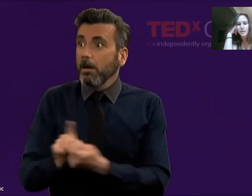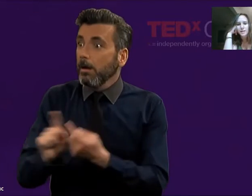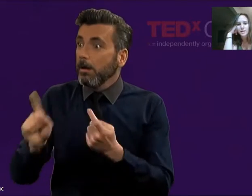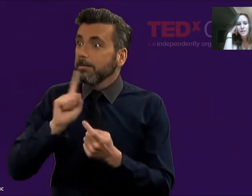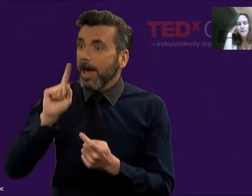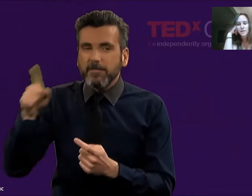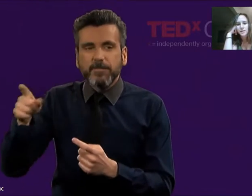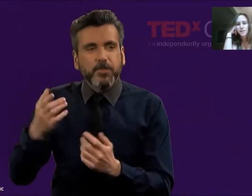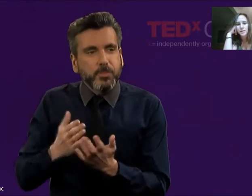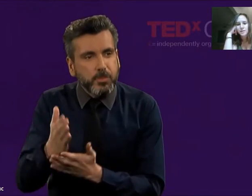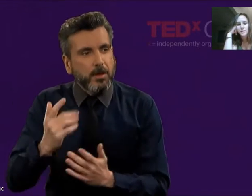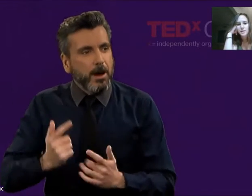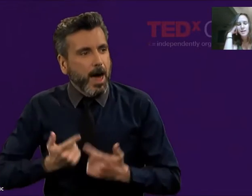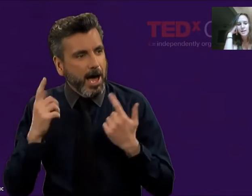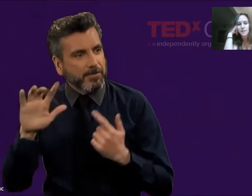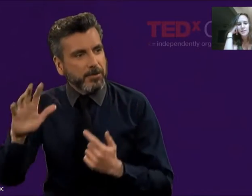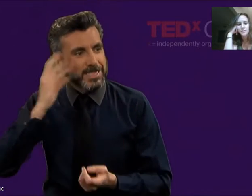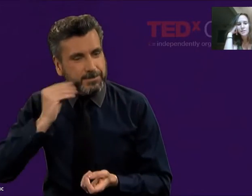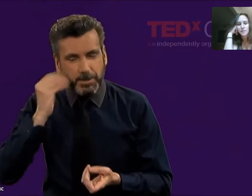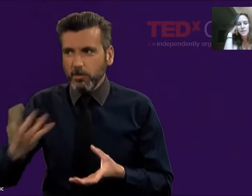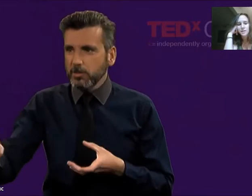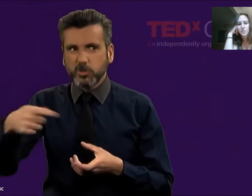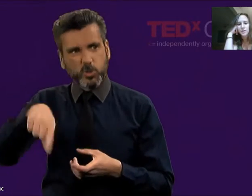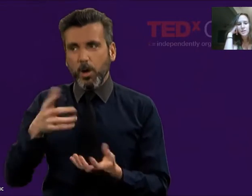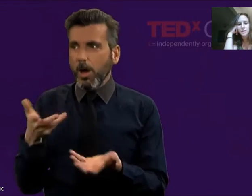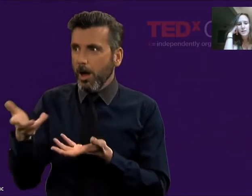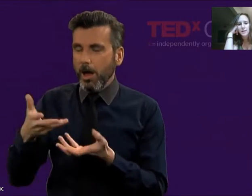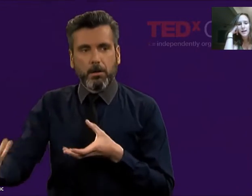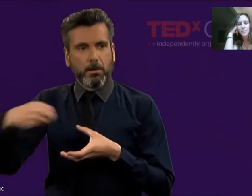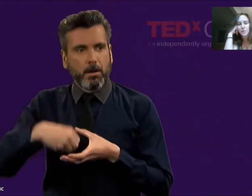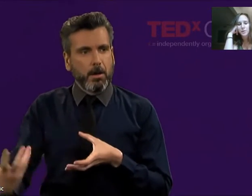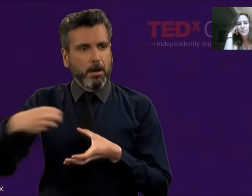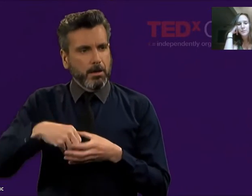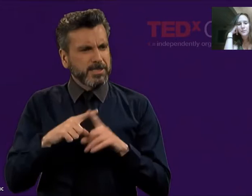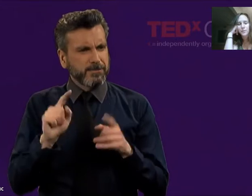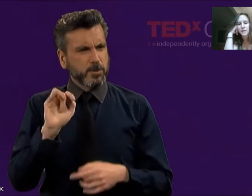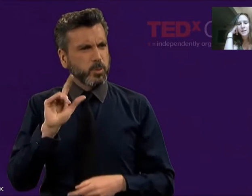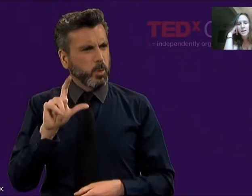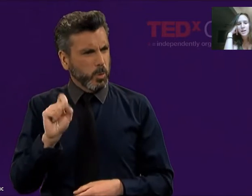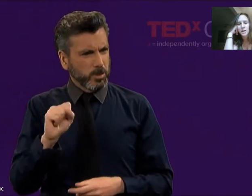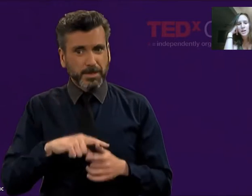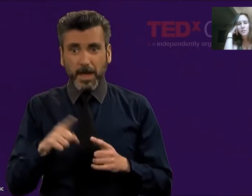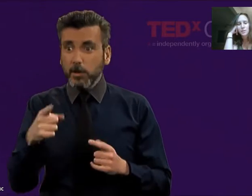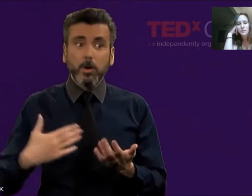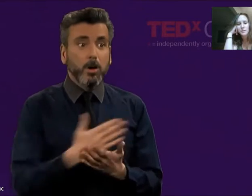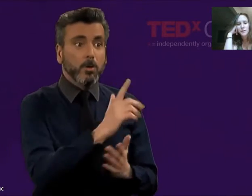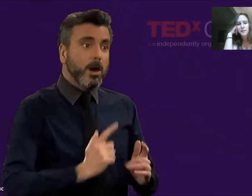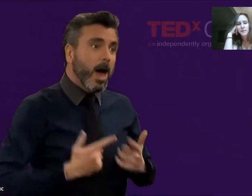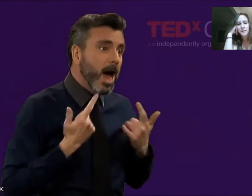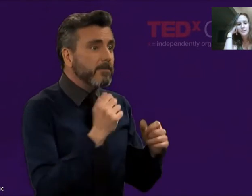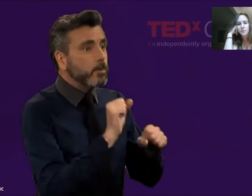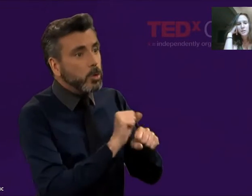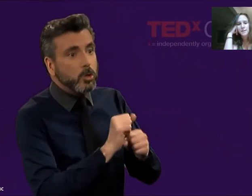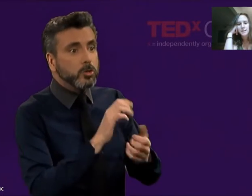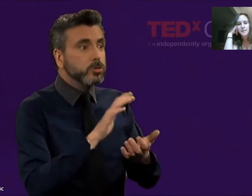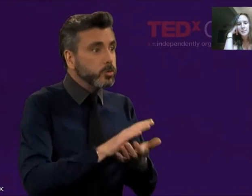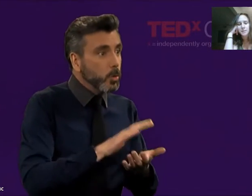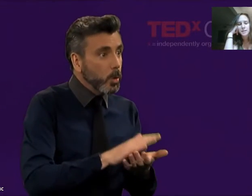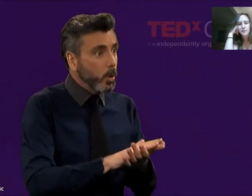is that it's something called deaf capital. Meaning that being involved in the deaf community and sign with the deaf